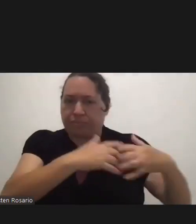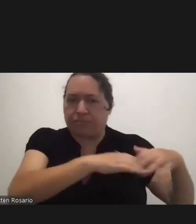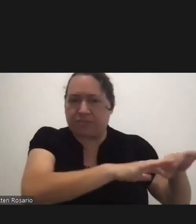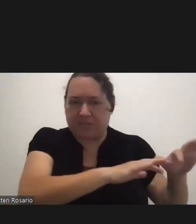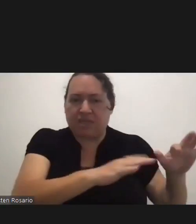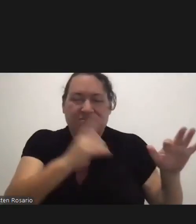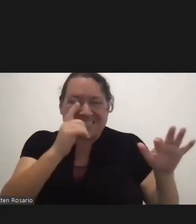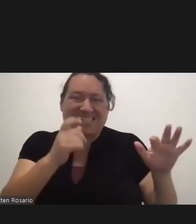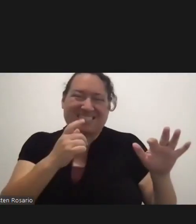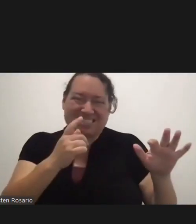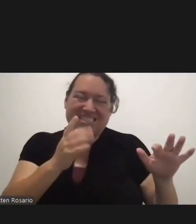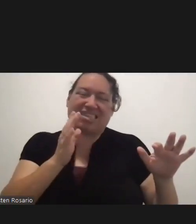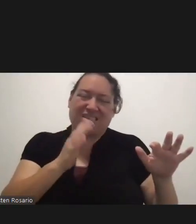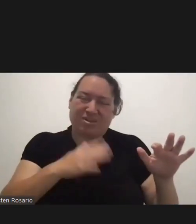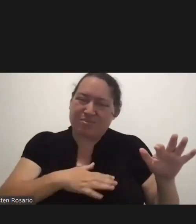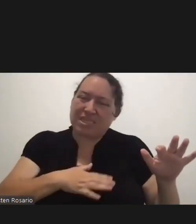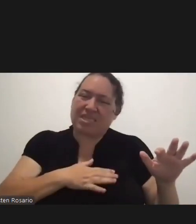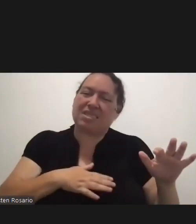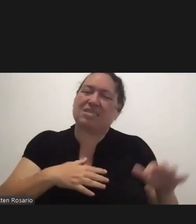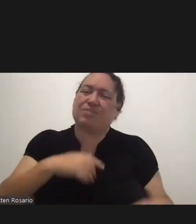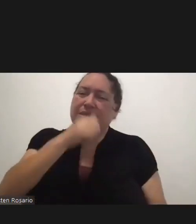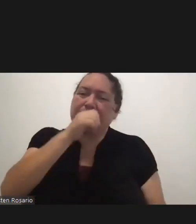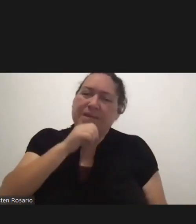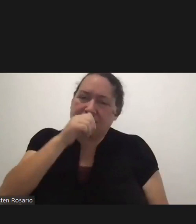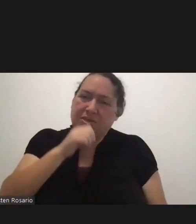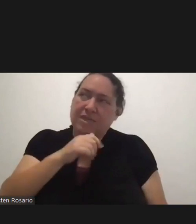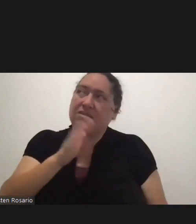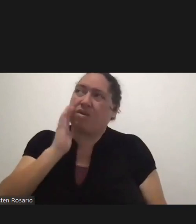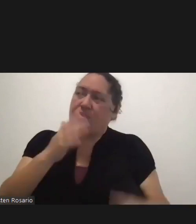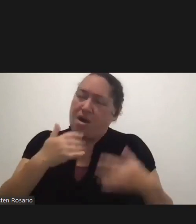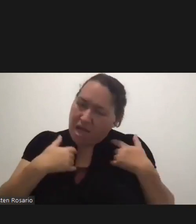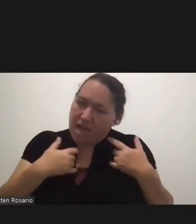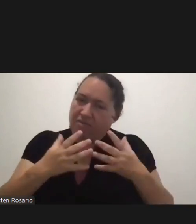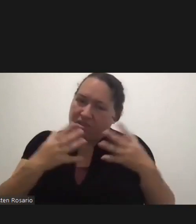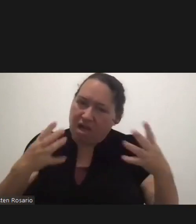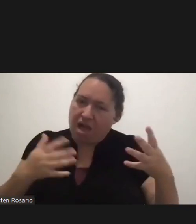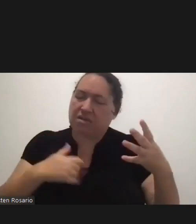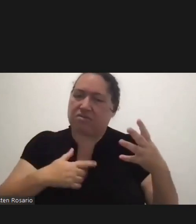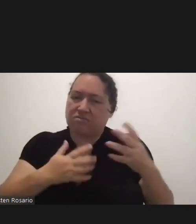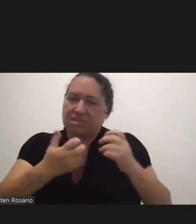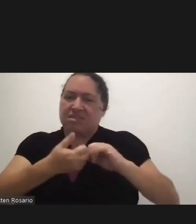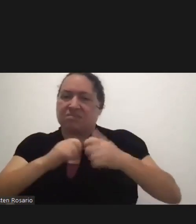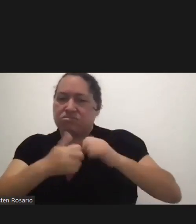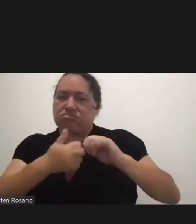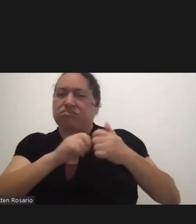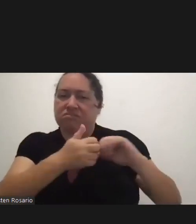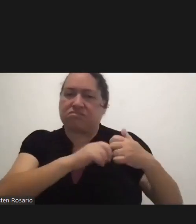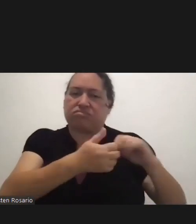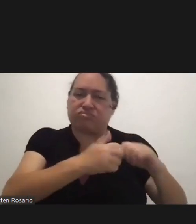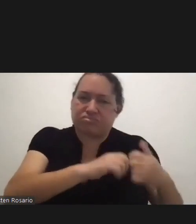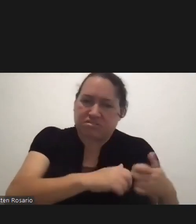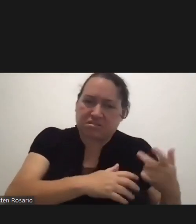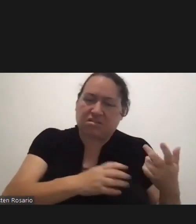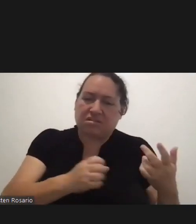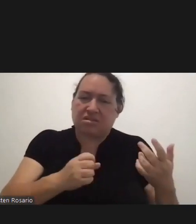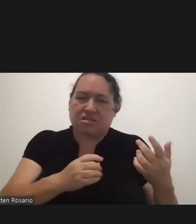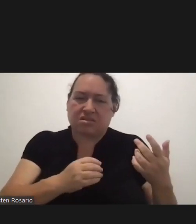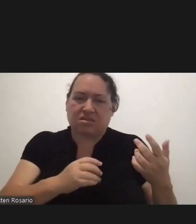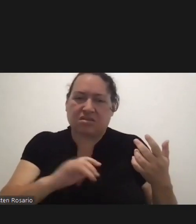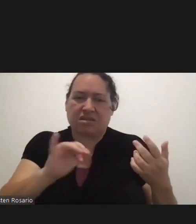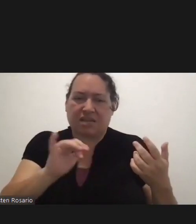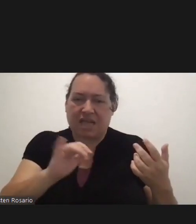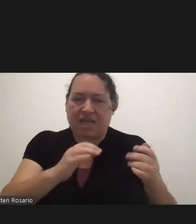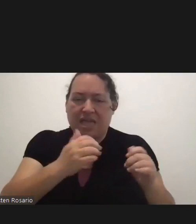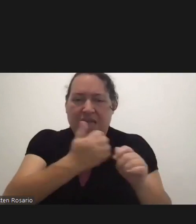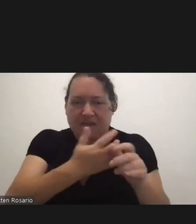going to be kinks. And so there will be some adjustments made. And like everything else in this pandemic, we've gotten much more efficient